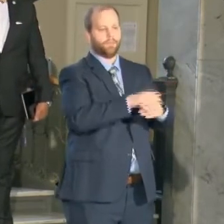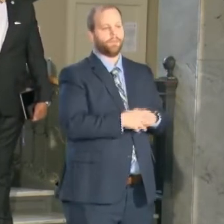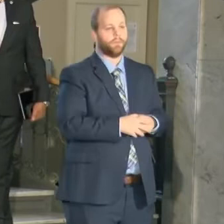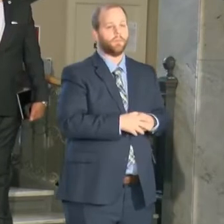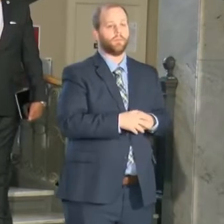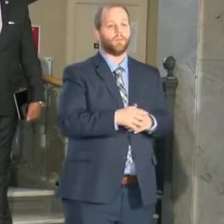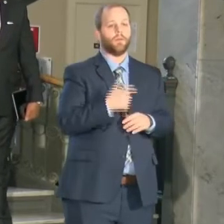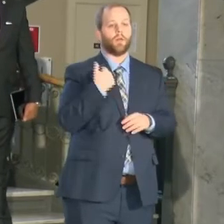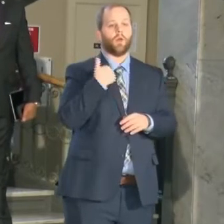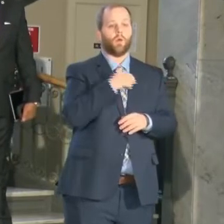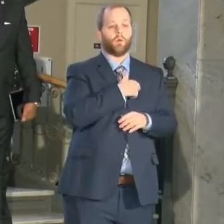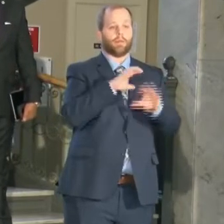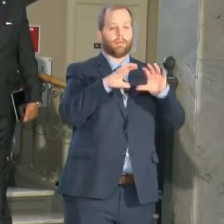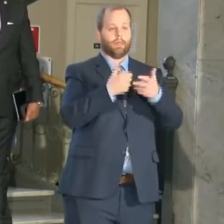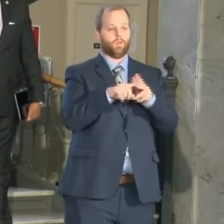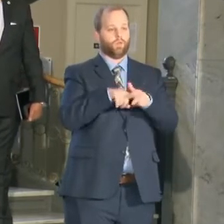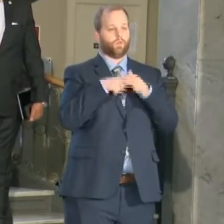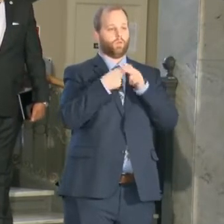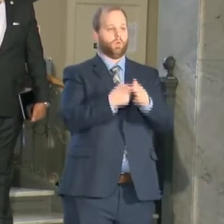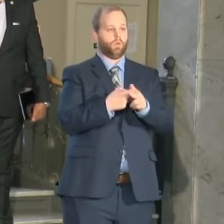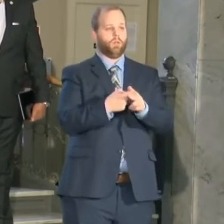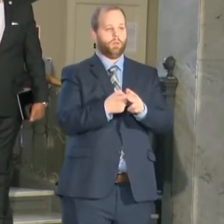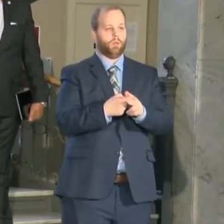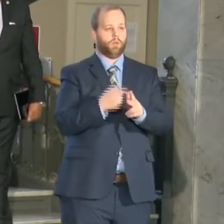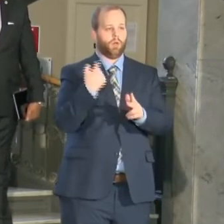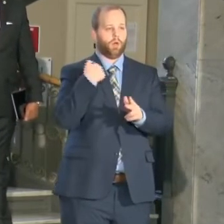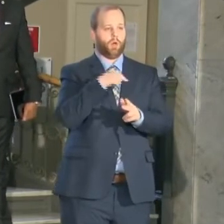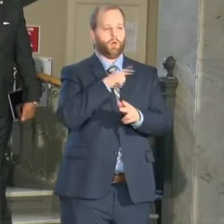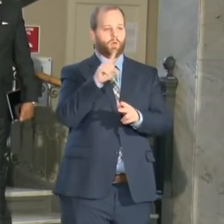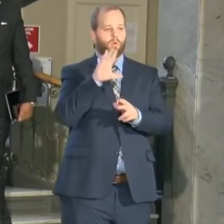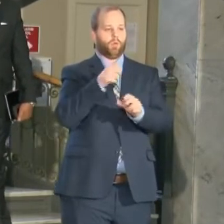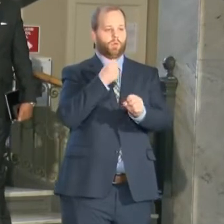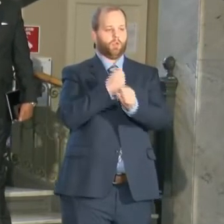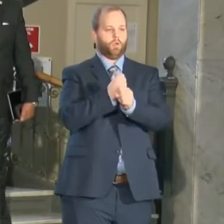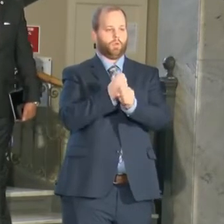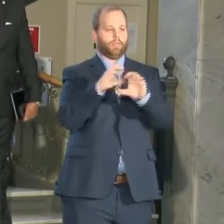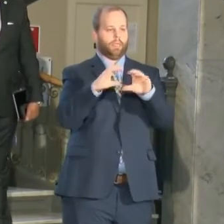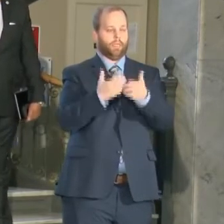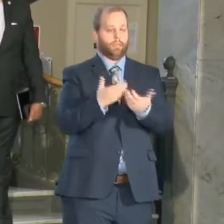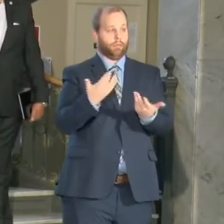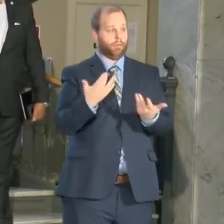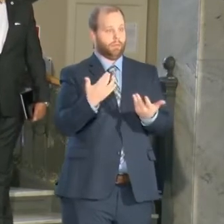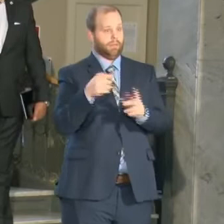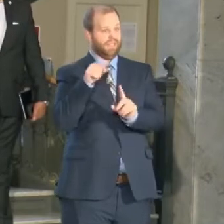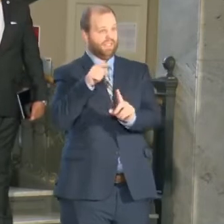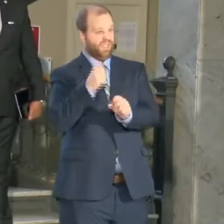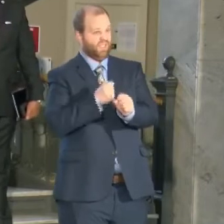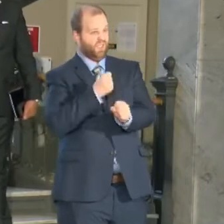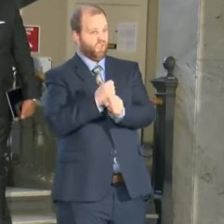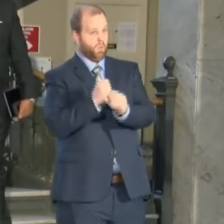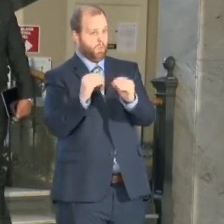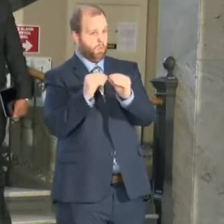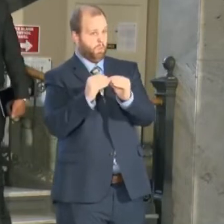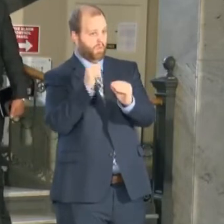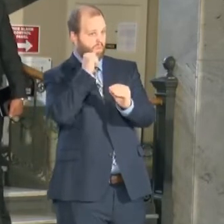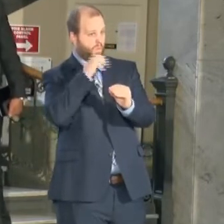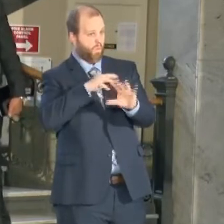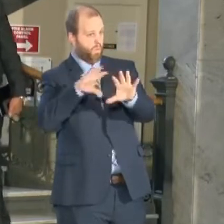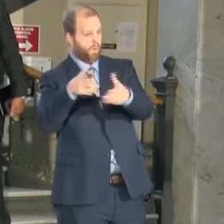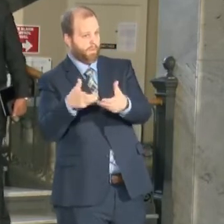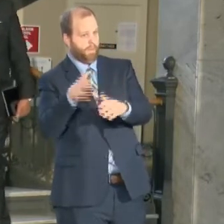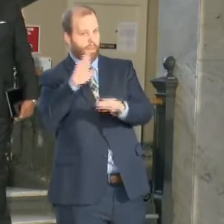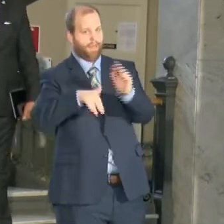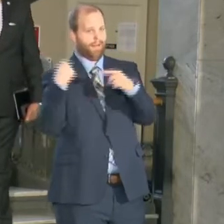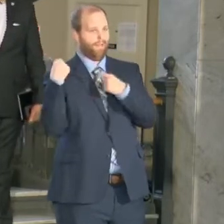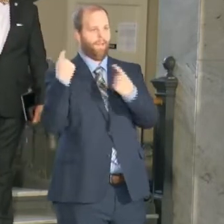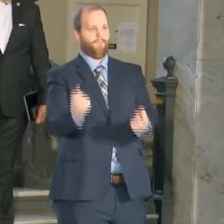class. For the first time in the history of this organization, we've had we have more females in a police academy class than we've ever had in